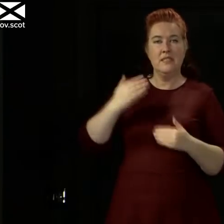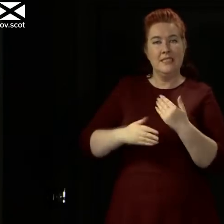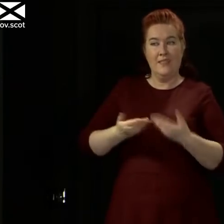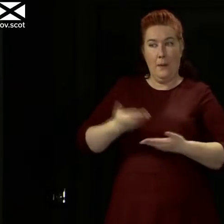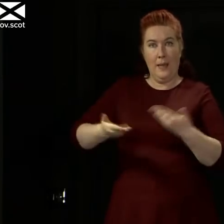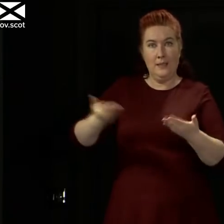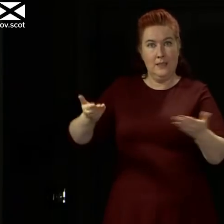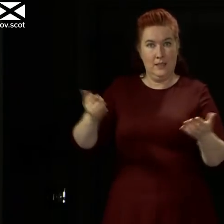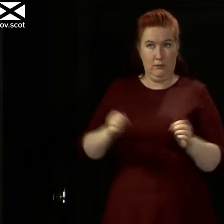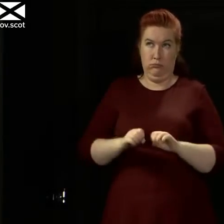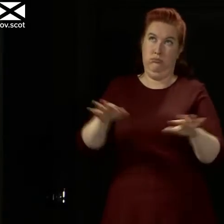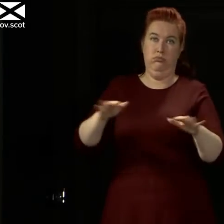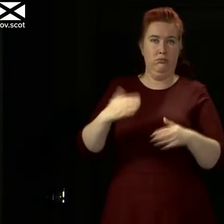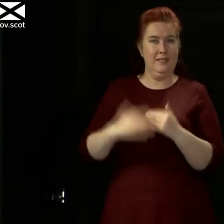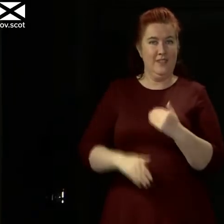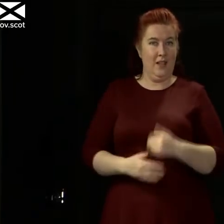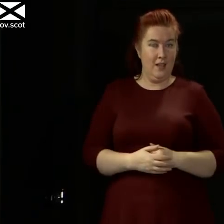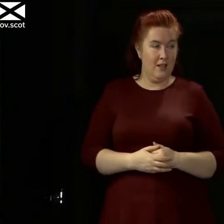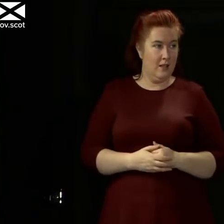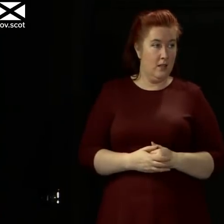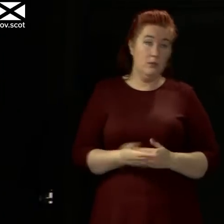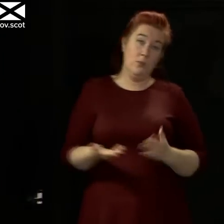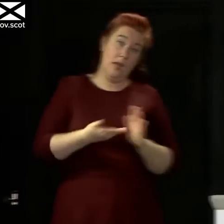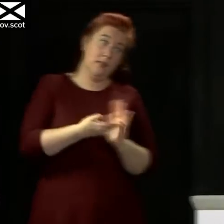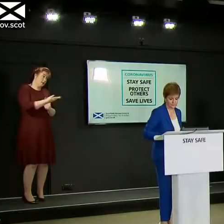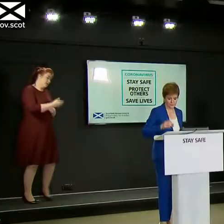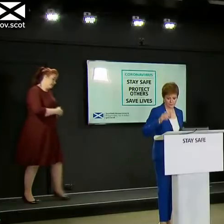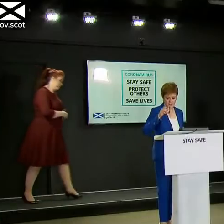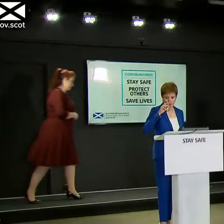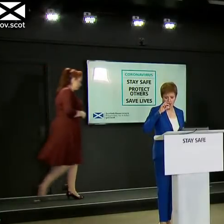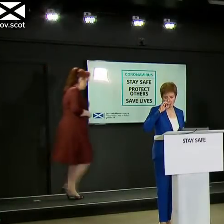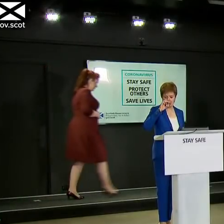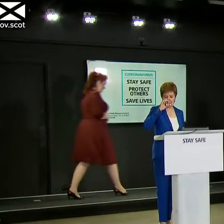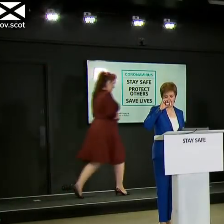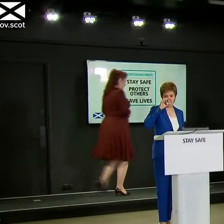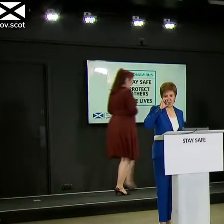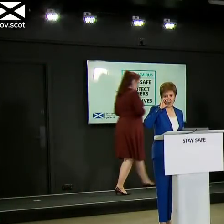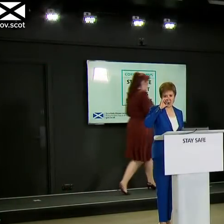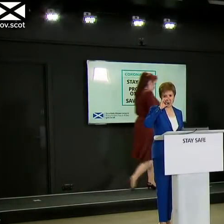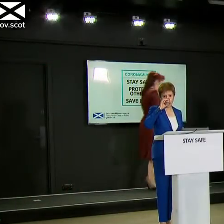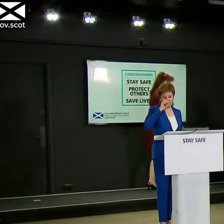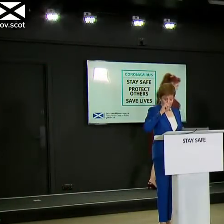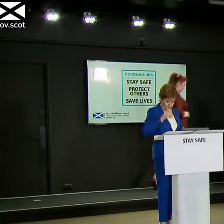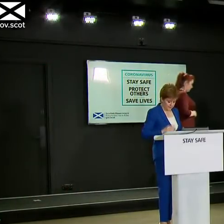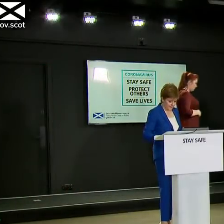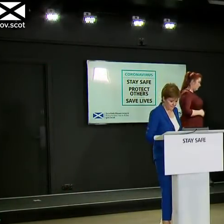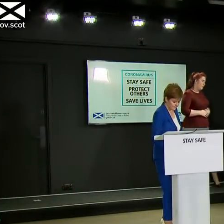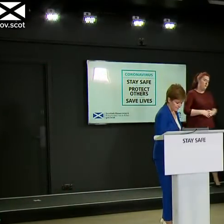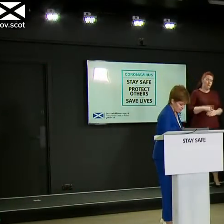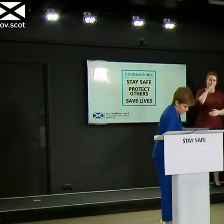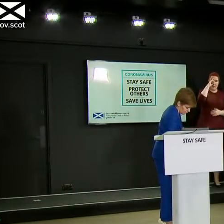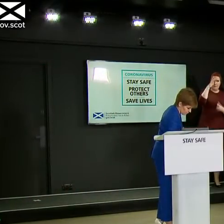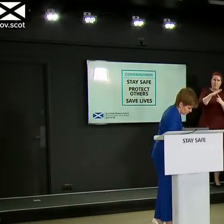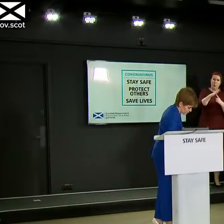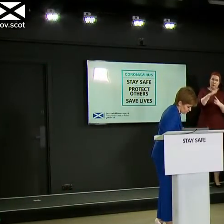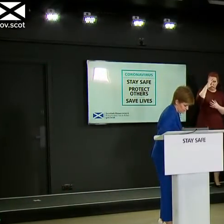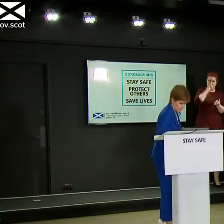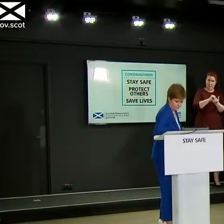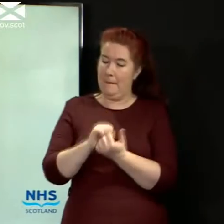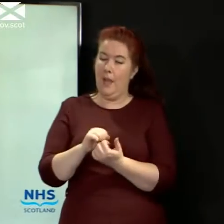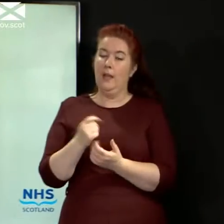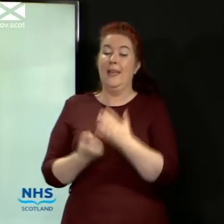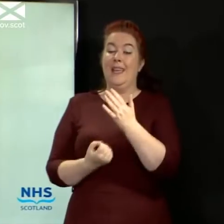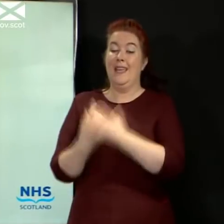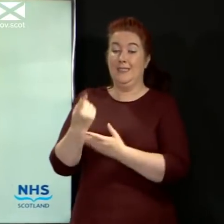don't know whether you want to add anything about the genomic sequencing or anything. So I think it's really important that we remember that the incident management teams